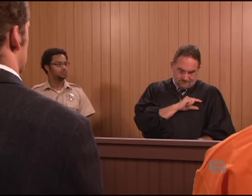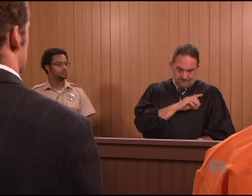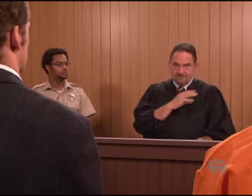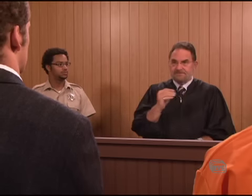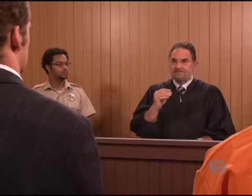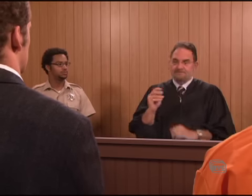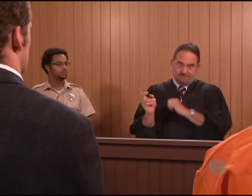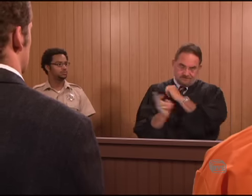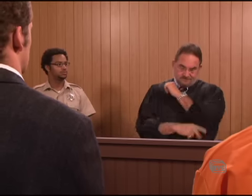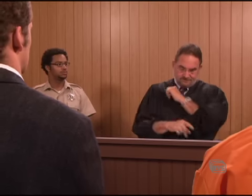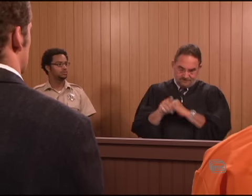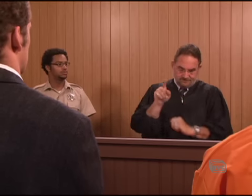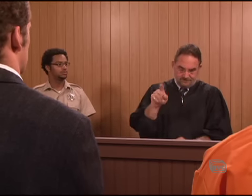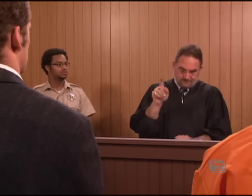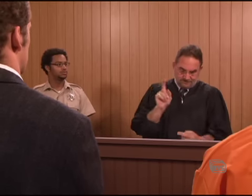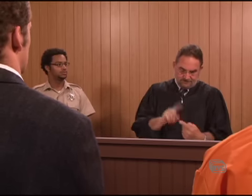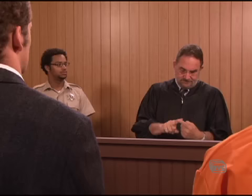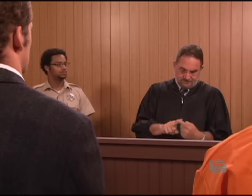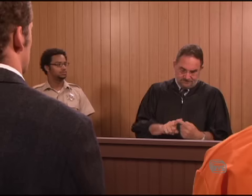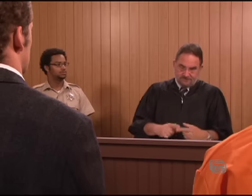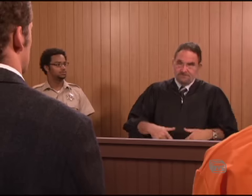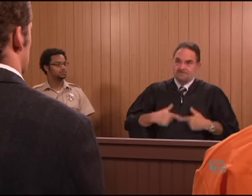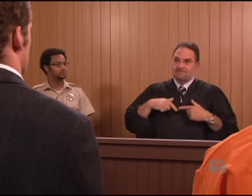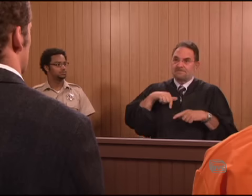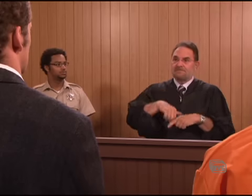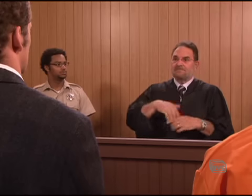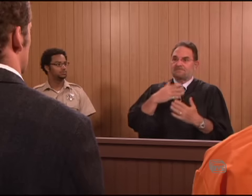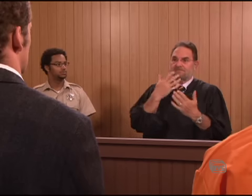you to life in prison without parole.